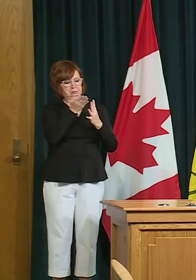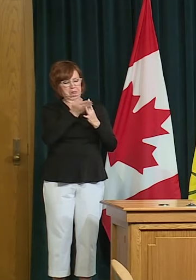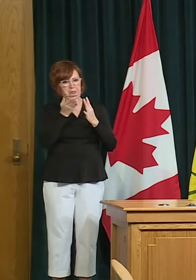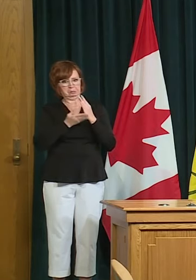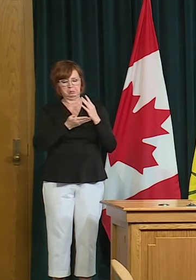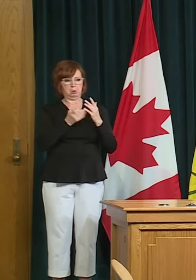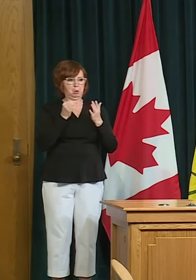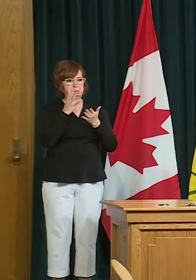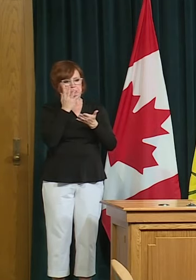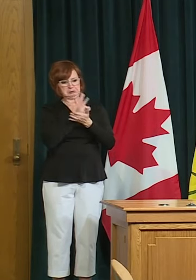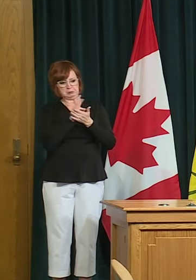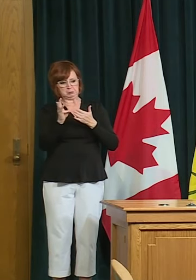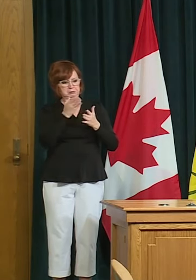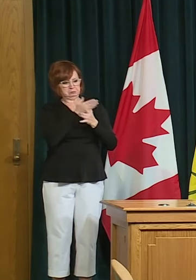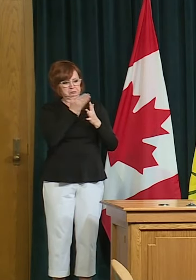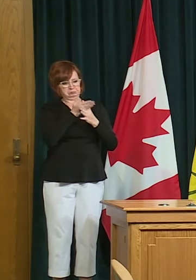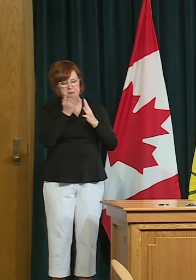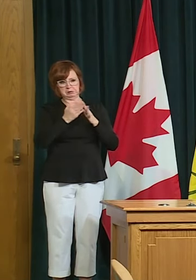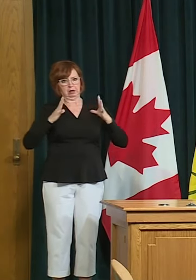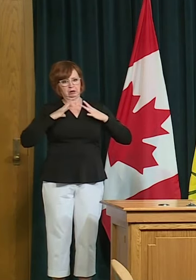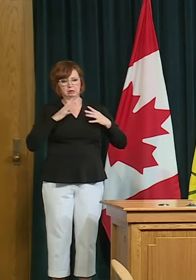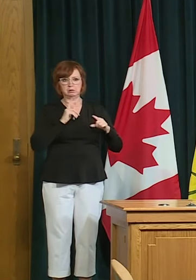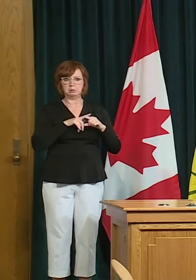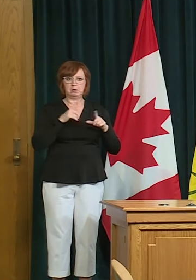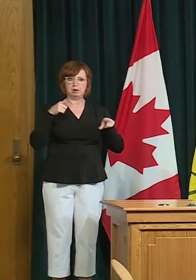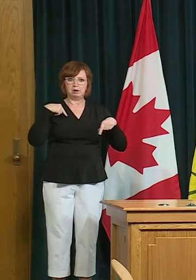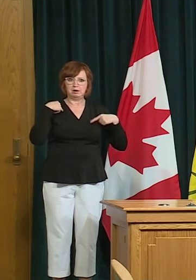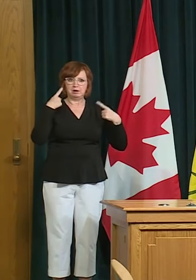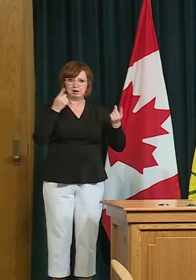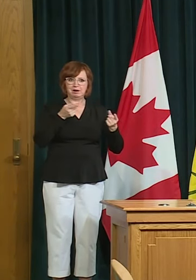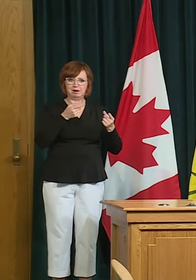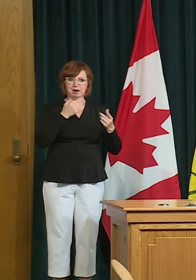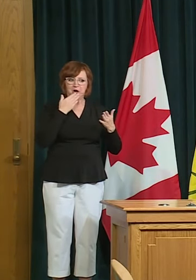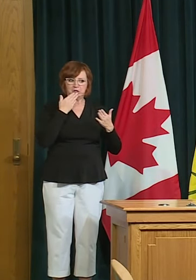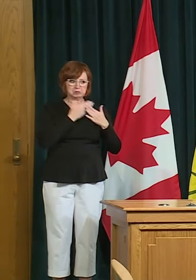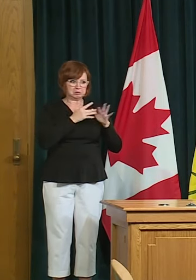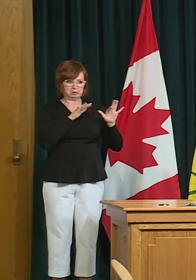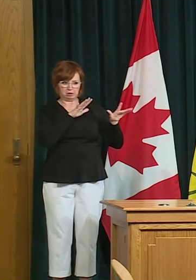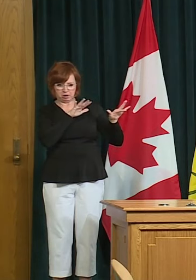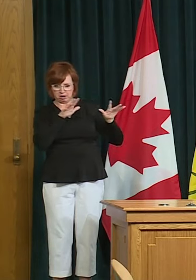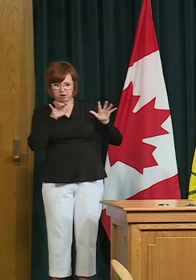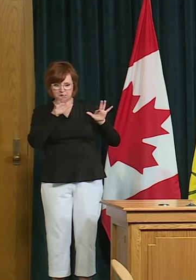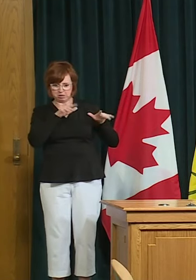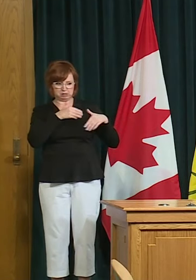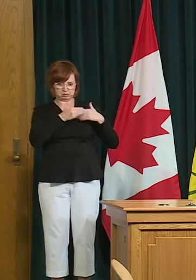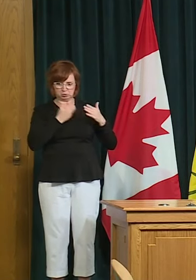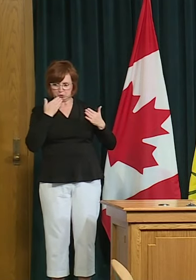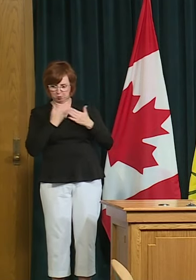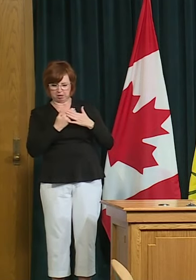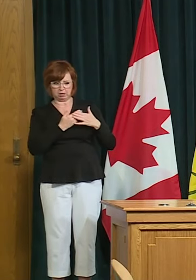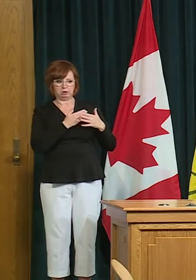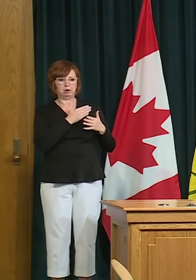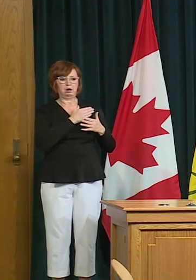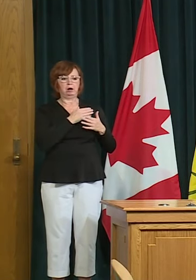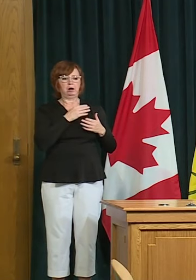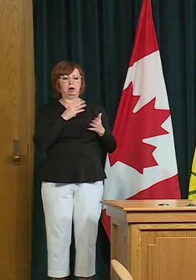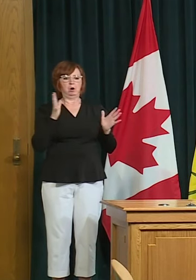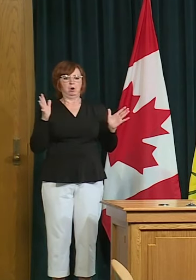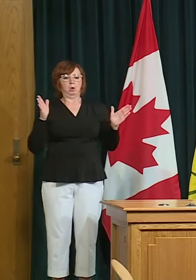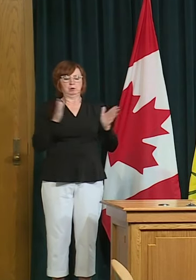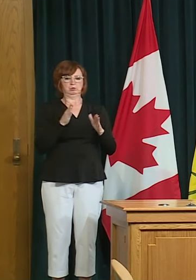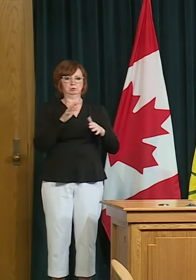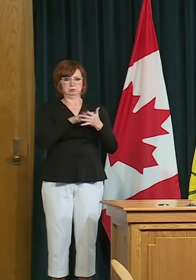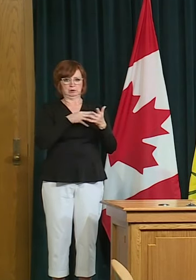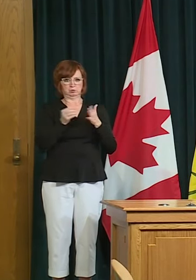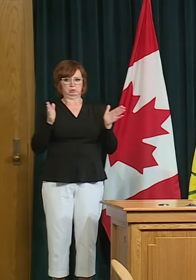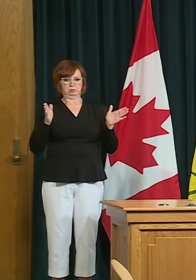complacency and i think that's really important um we can't really become um not as careful as we've been